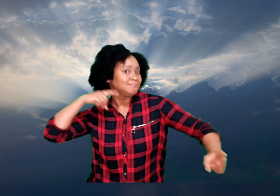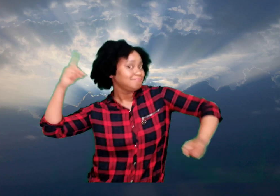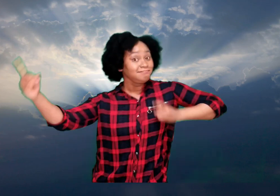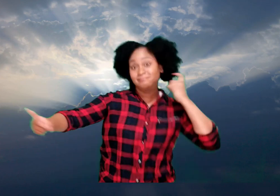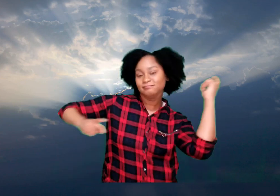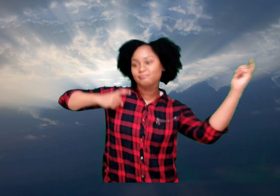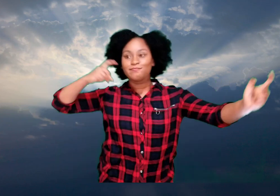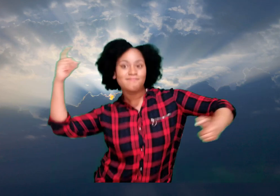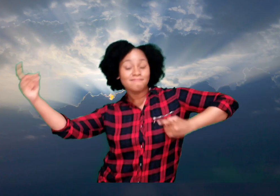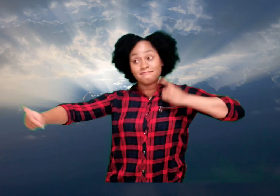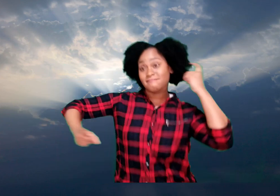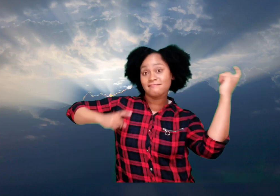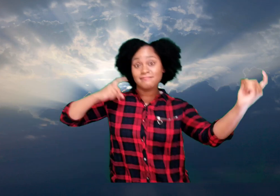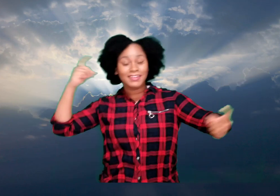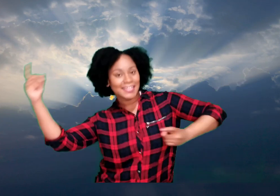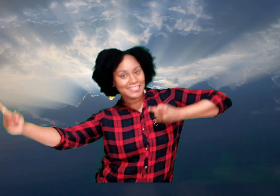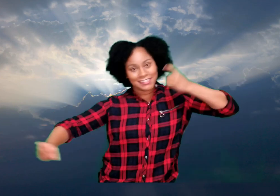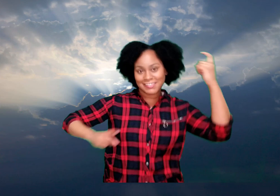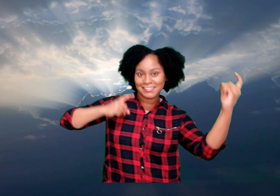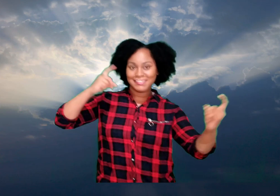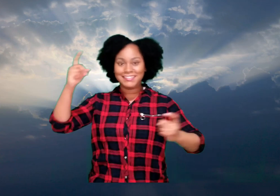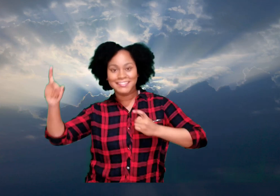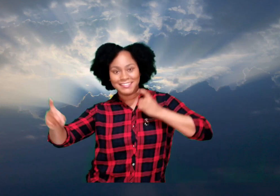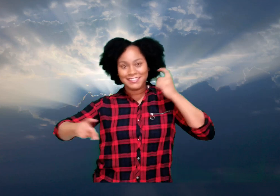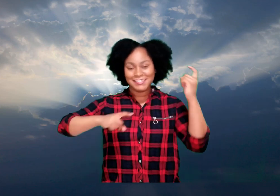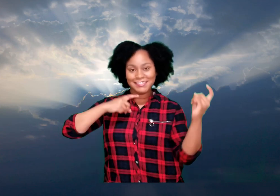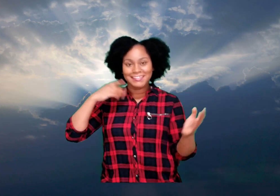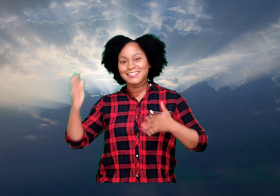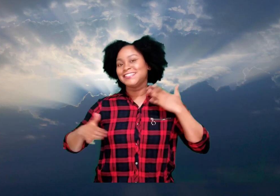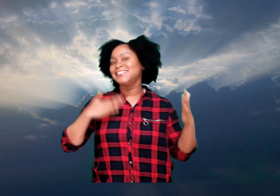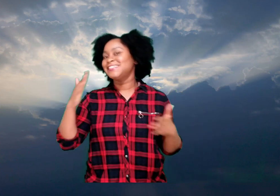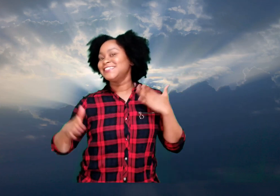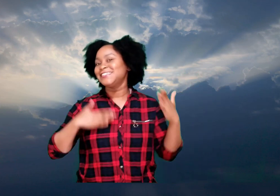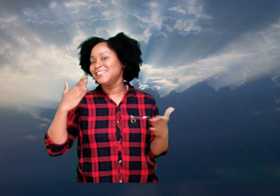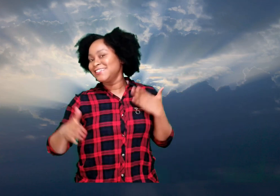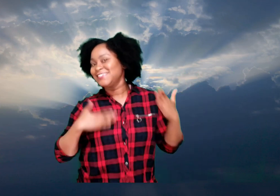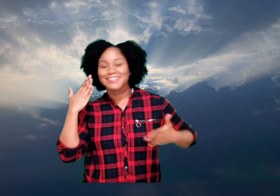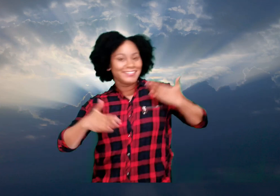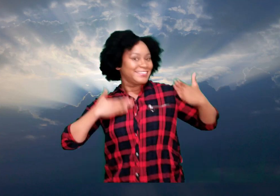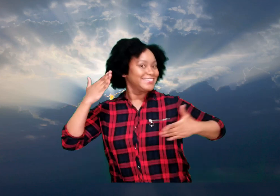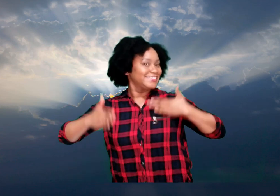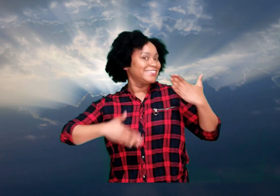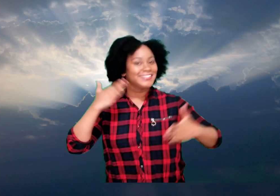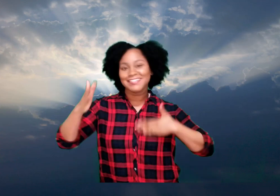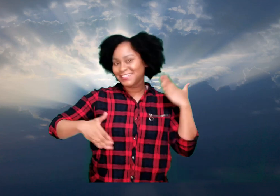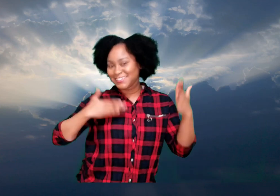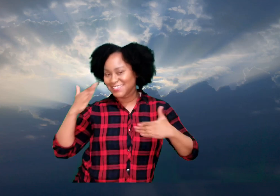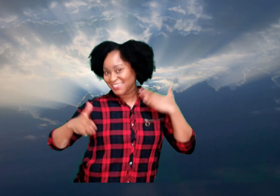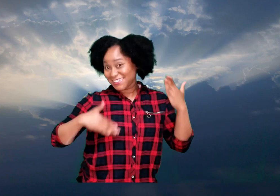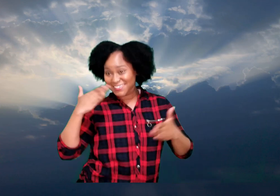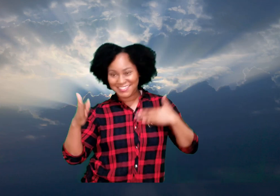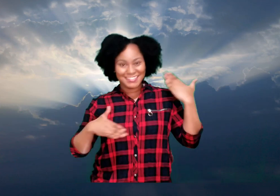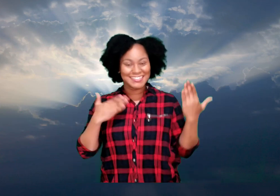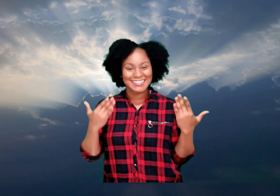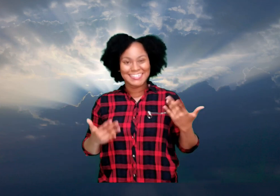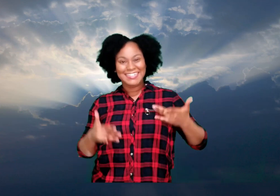I will rejoice, I will rejoice and be glad in it, and be glad in it.